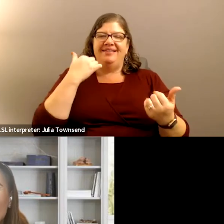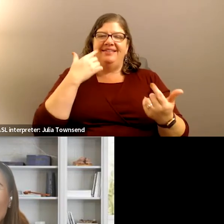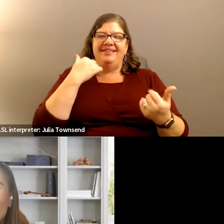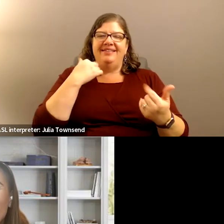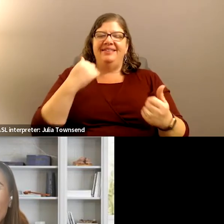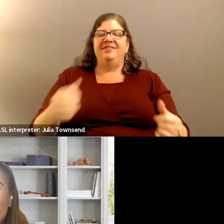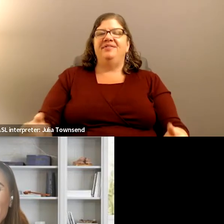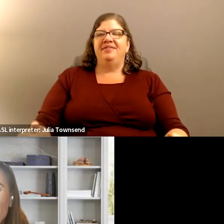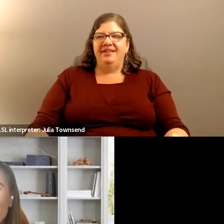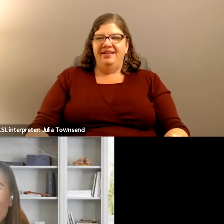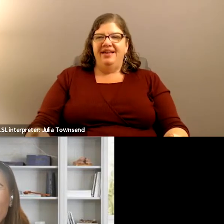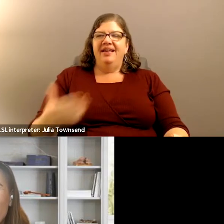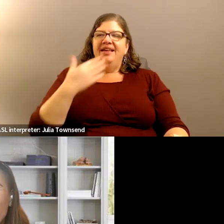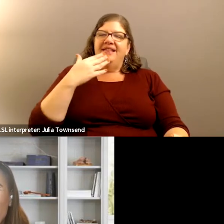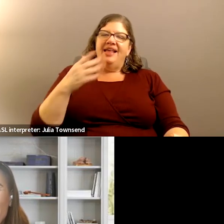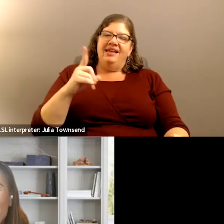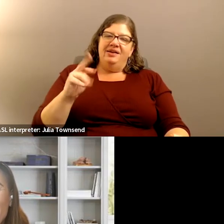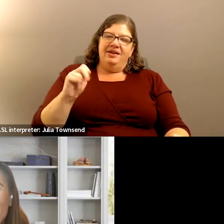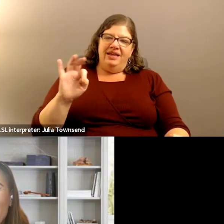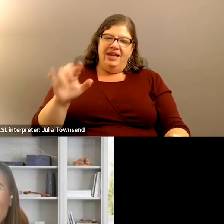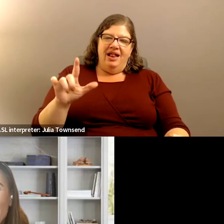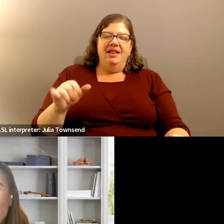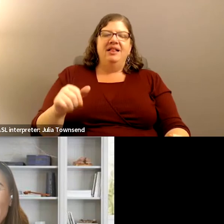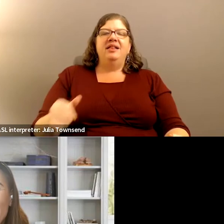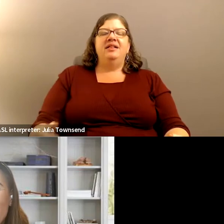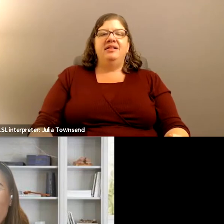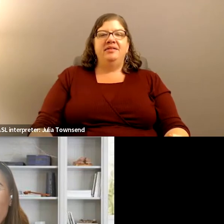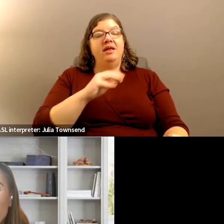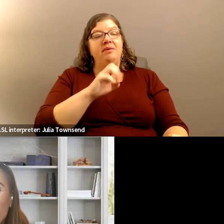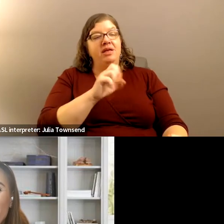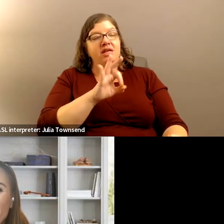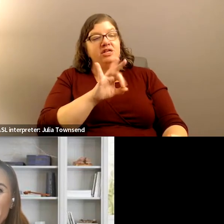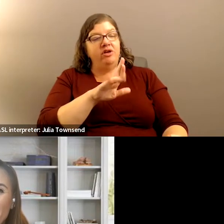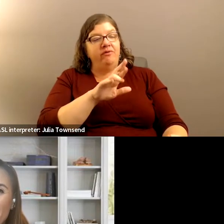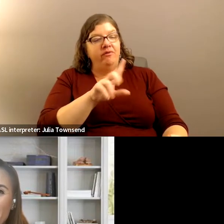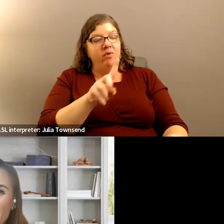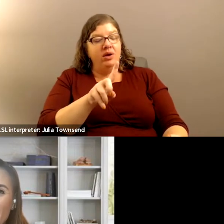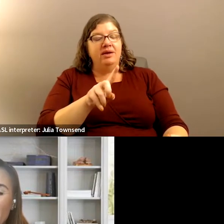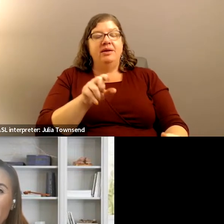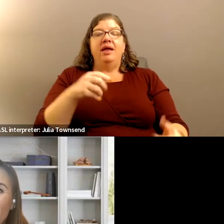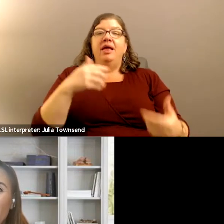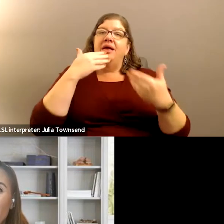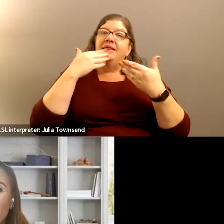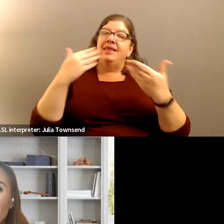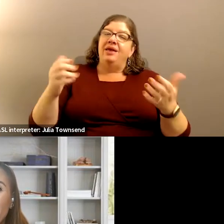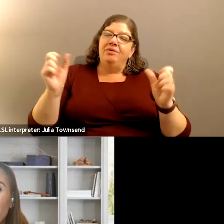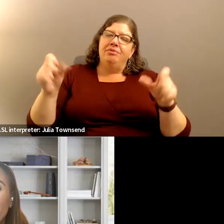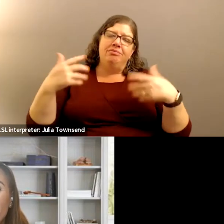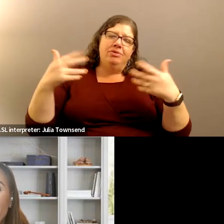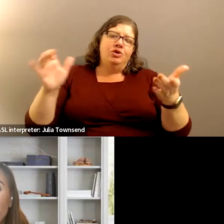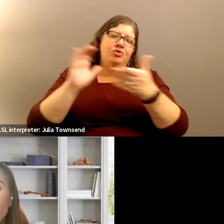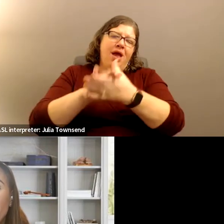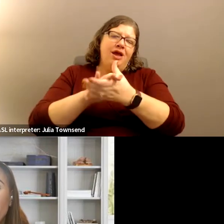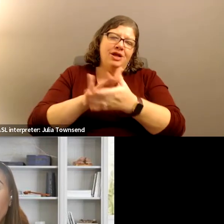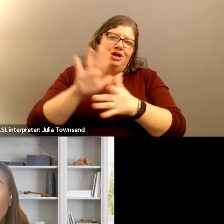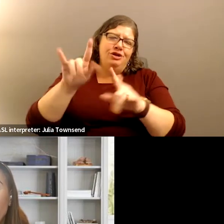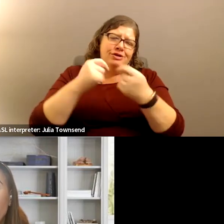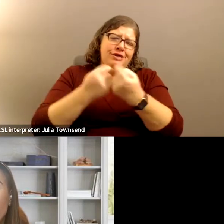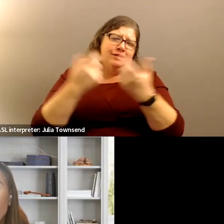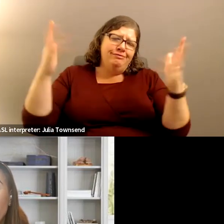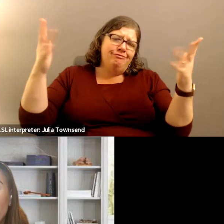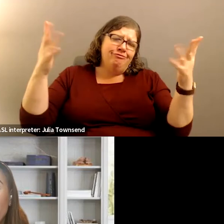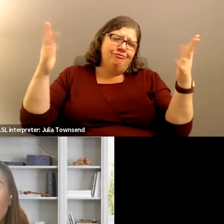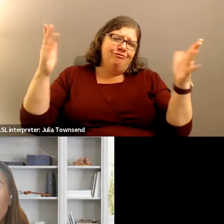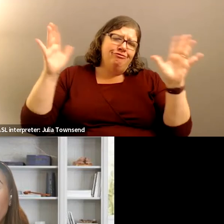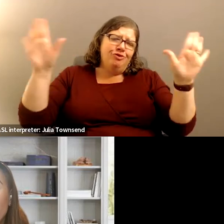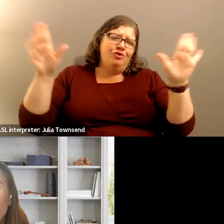Thank you, Danielle. Okay, Ms. Ford. Thank you. Yes, congratulations to your team. Nice